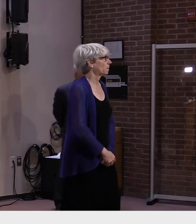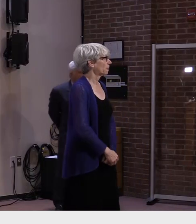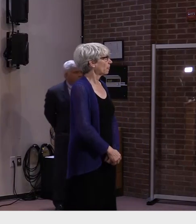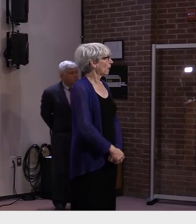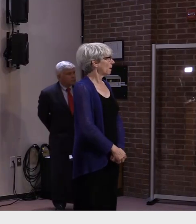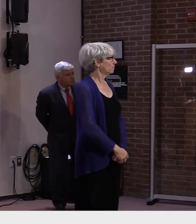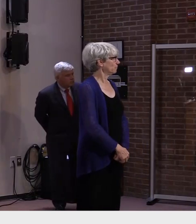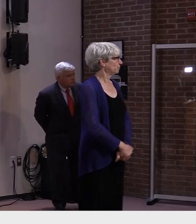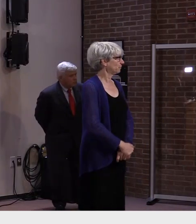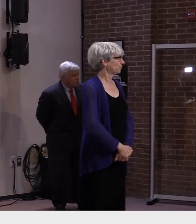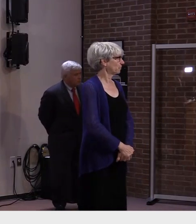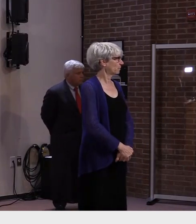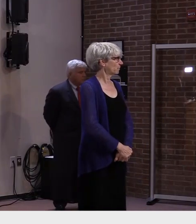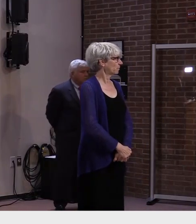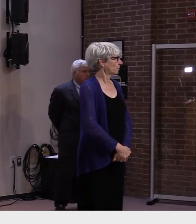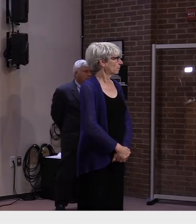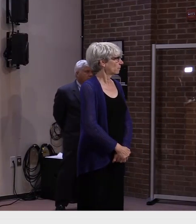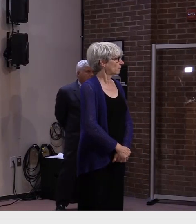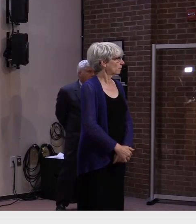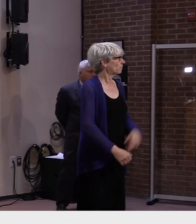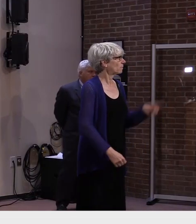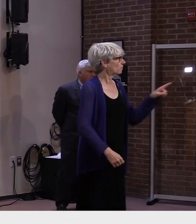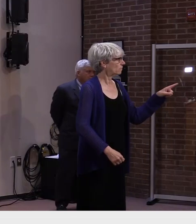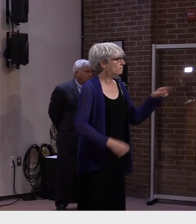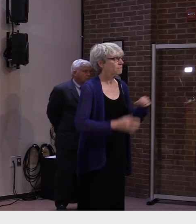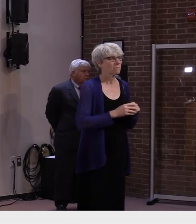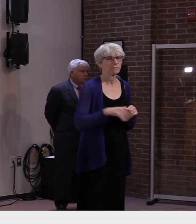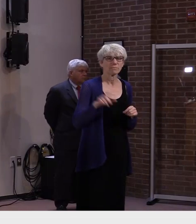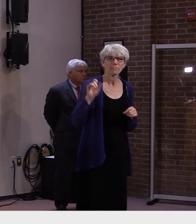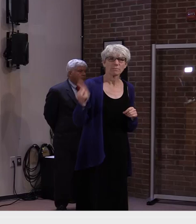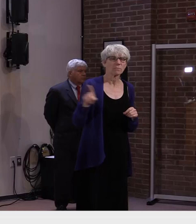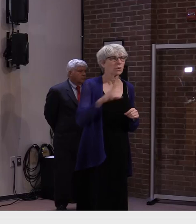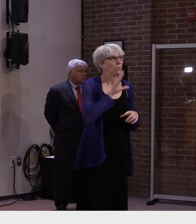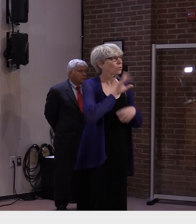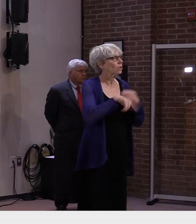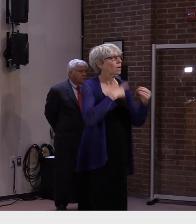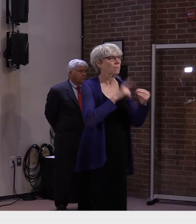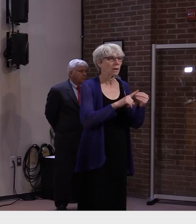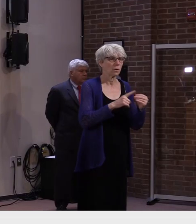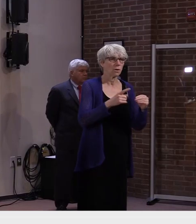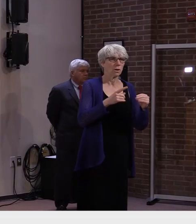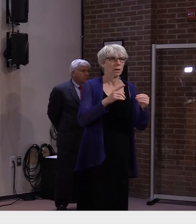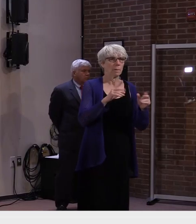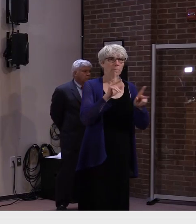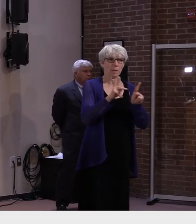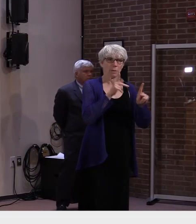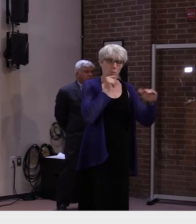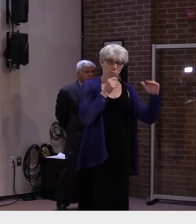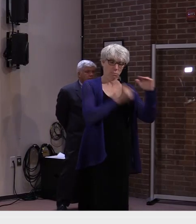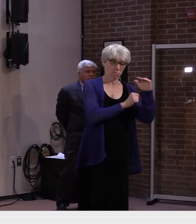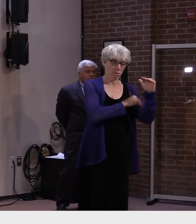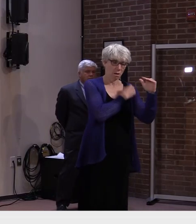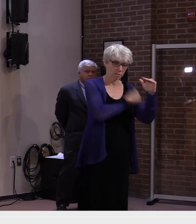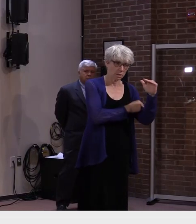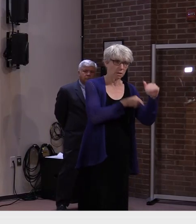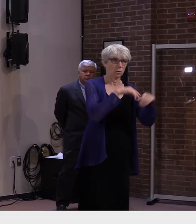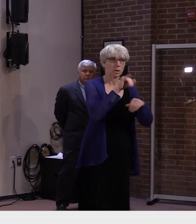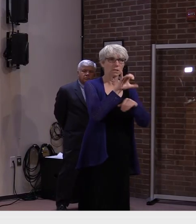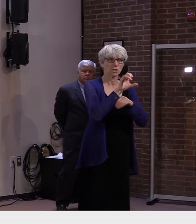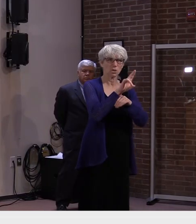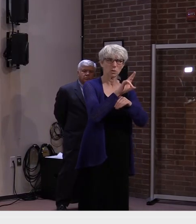Could you enlighten us about the increase in hospitalizations and those in intensive care?